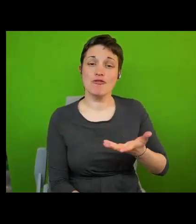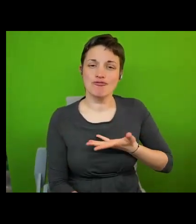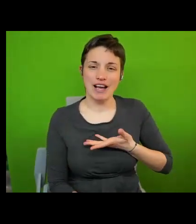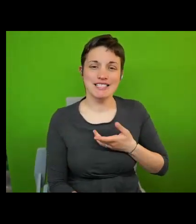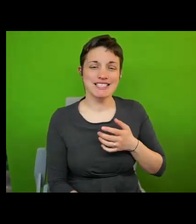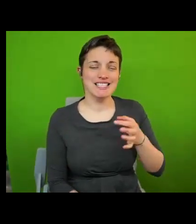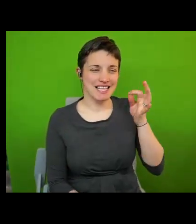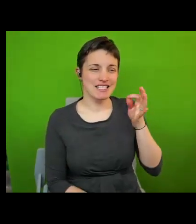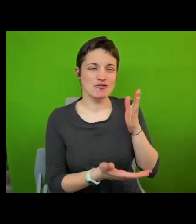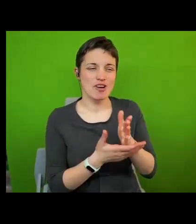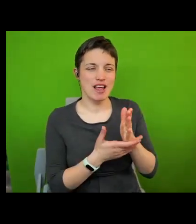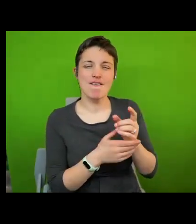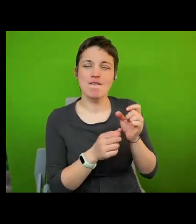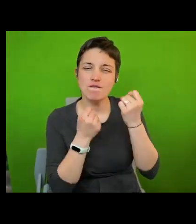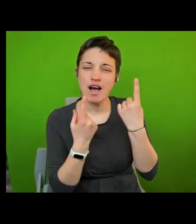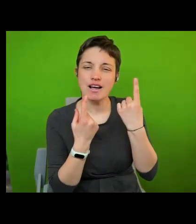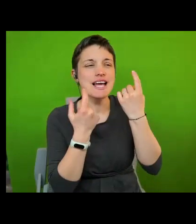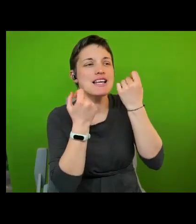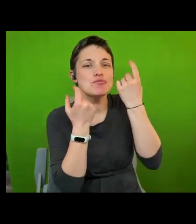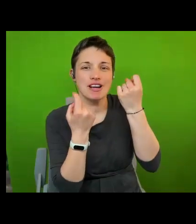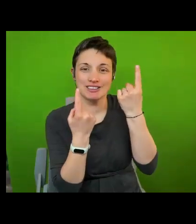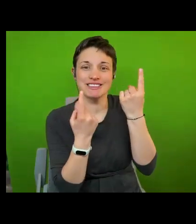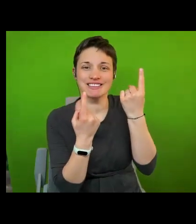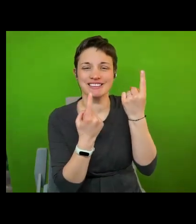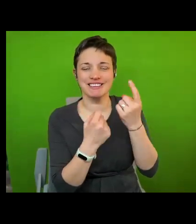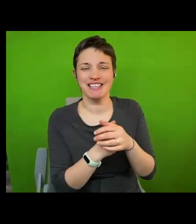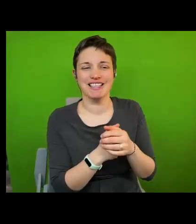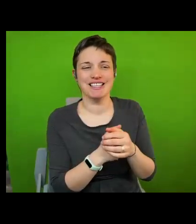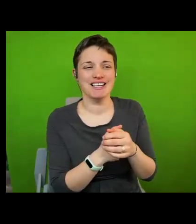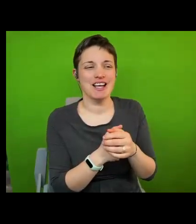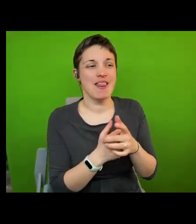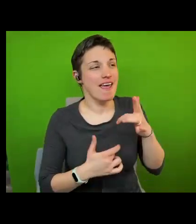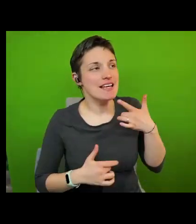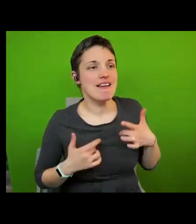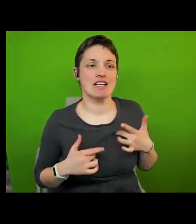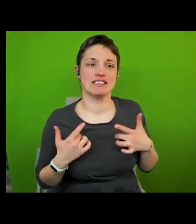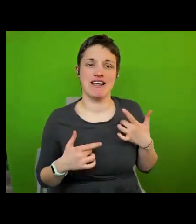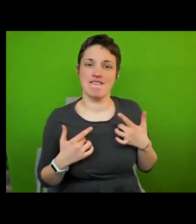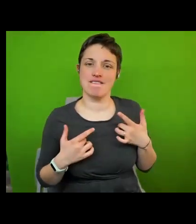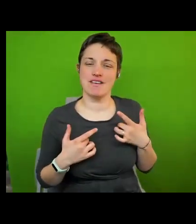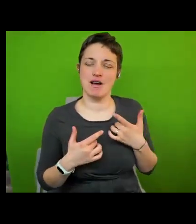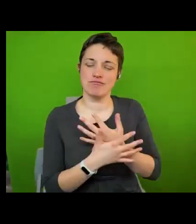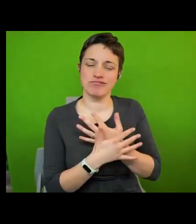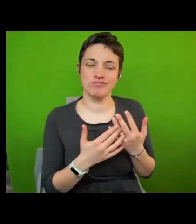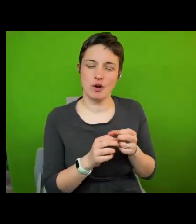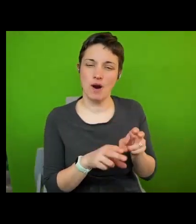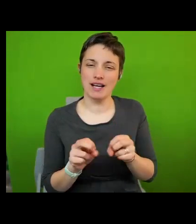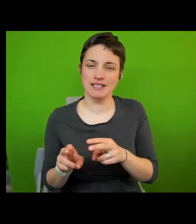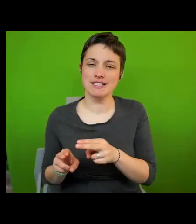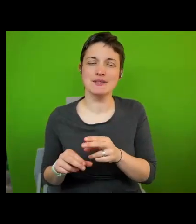because they are innovative they're innovative in a number of ways they are innovative for their transnationalism